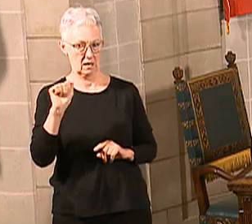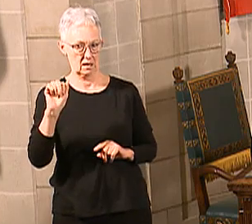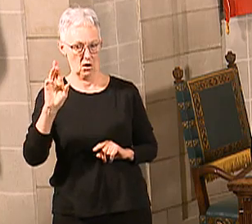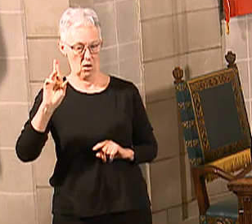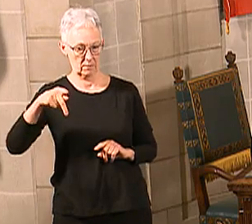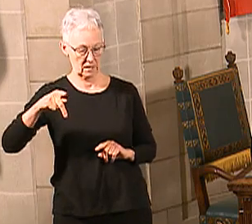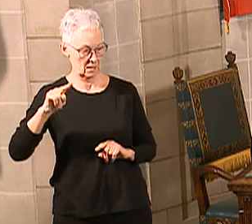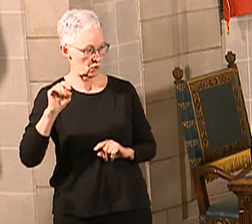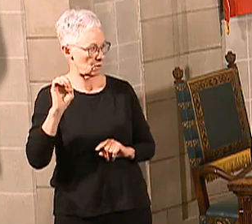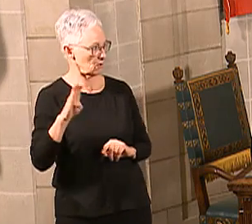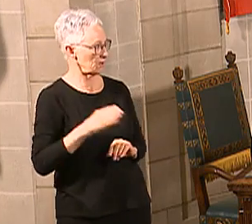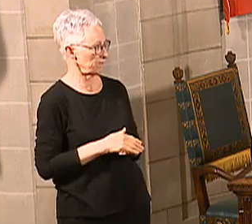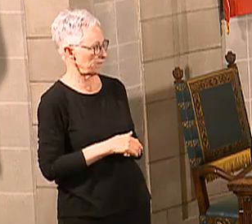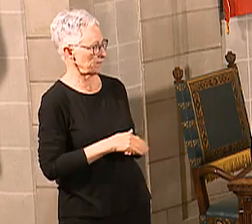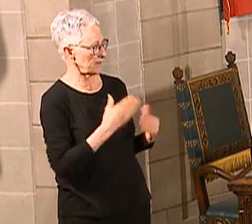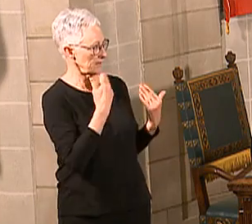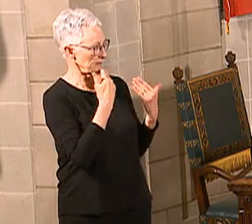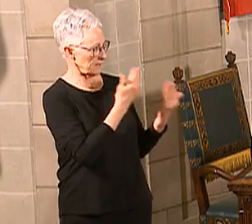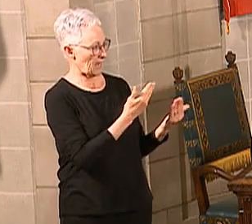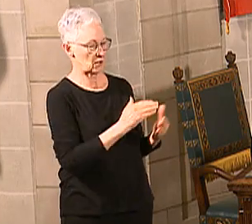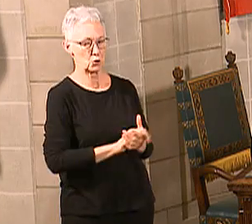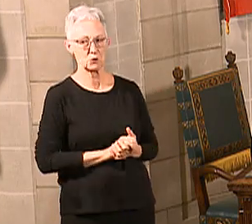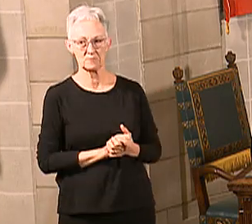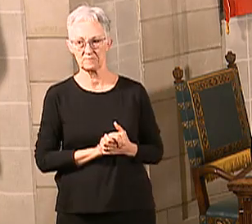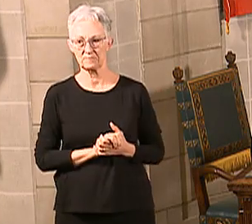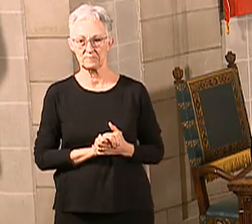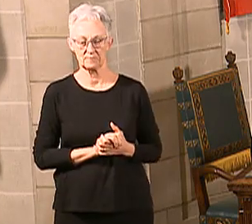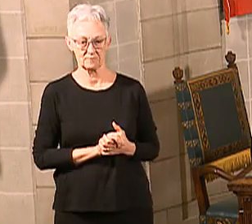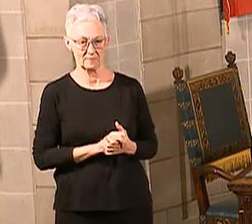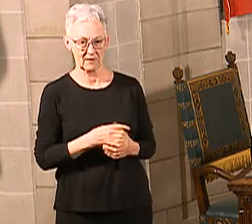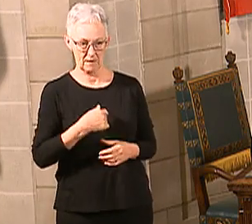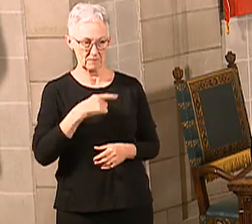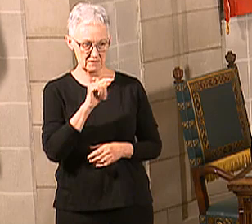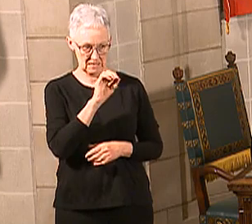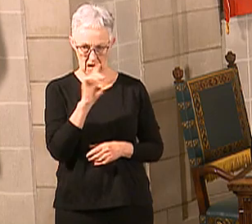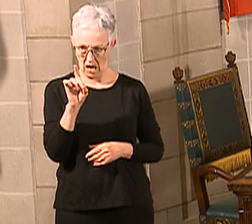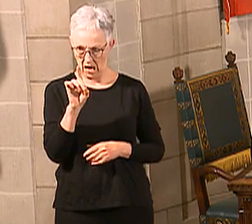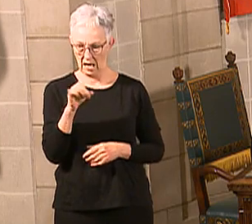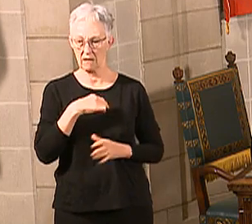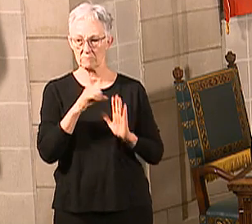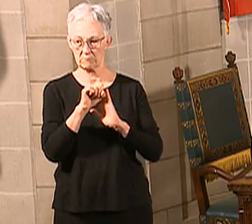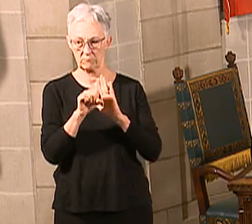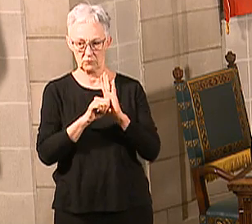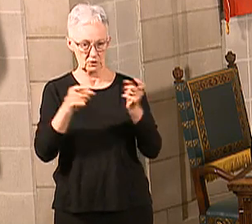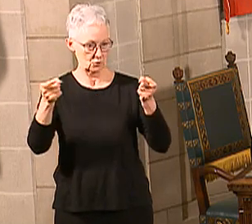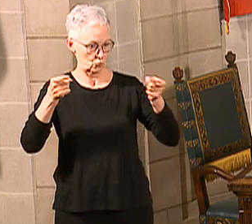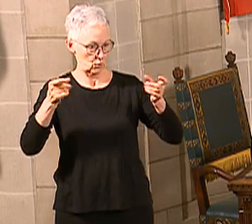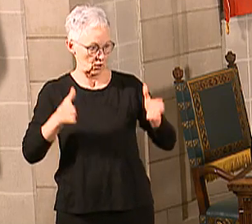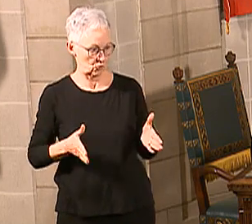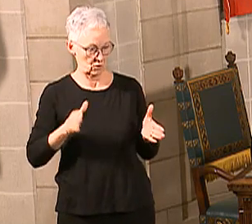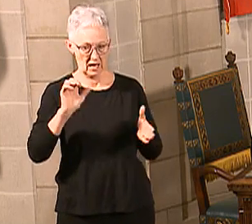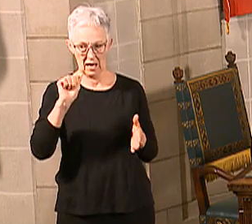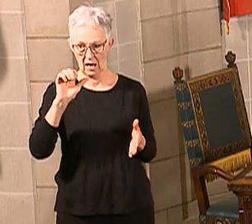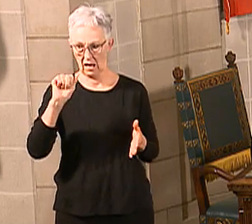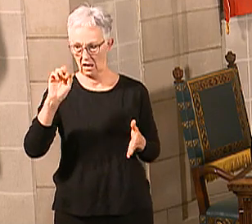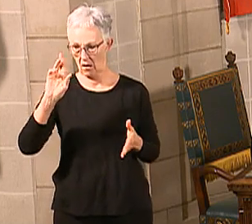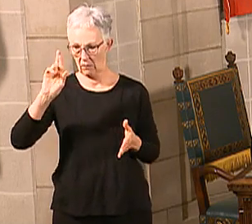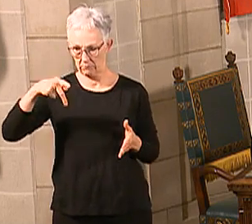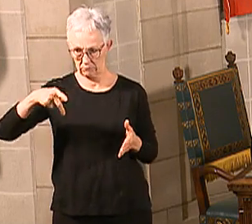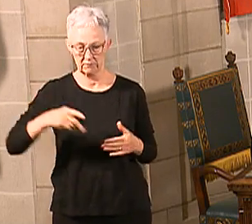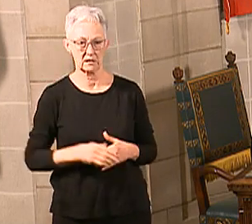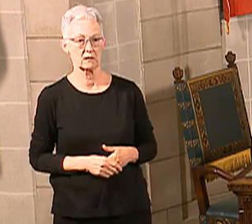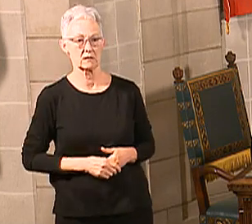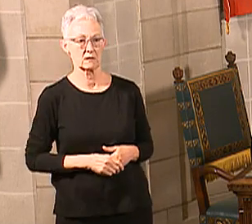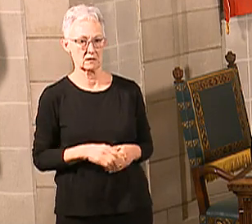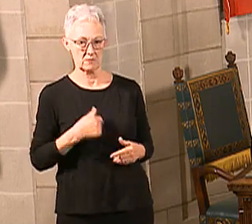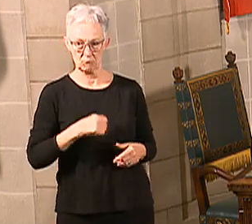Thank you, Governor Ricketts. Thank you, Heath. Appreciate it. My name is Todd Stubendick. I'm the state director of AARP Nebraska. I'm honored to be here representing